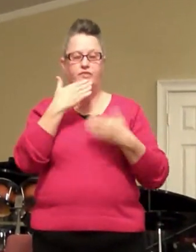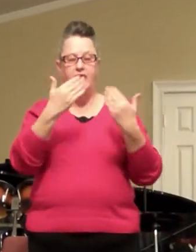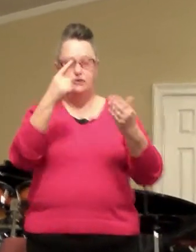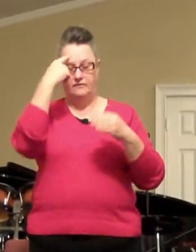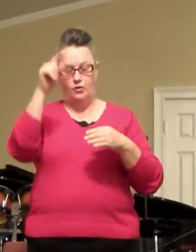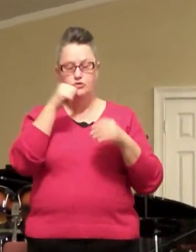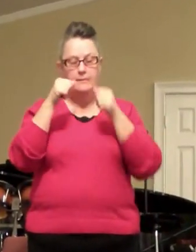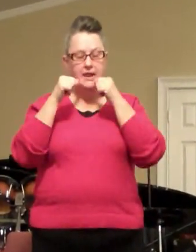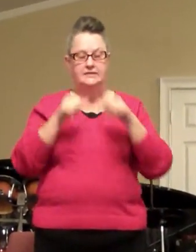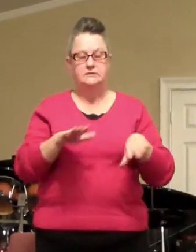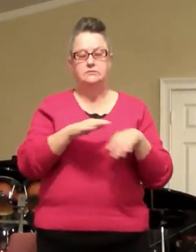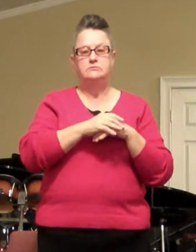blessings